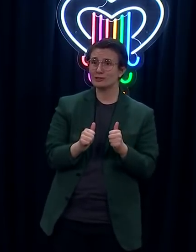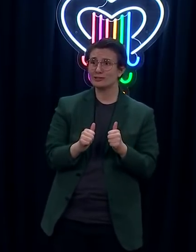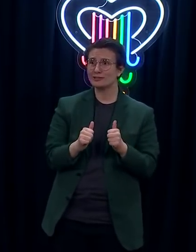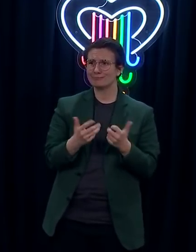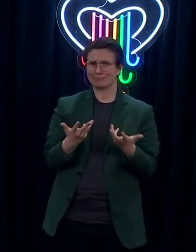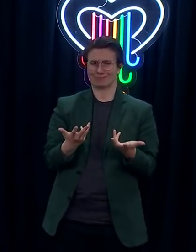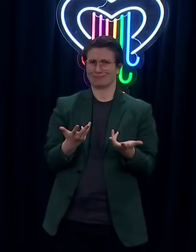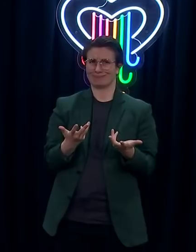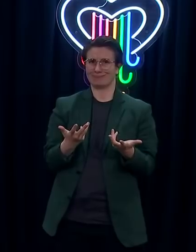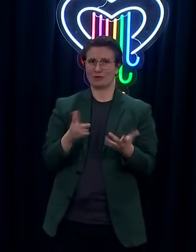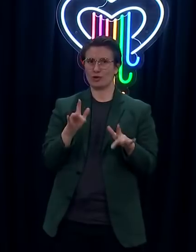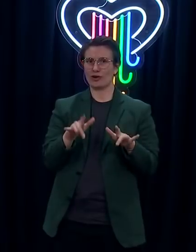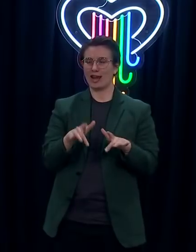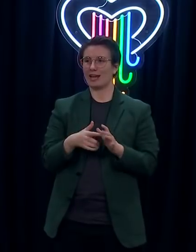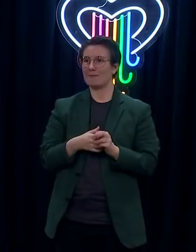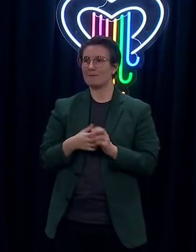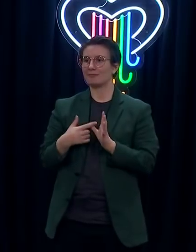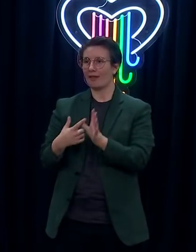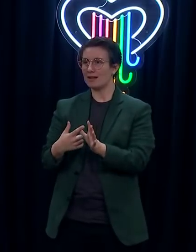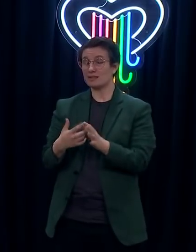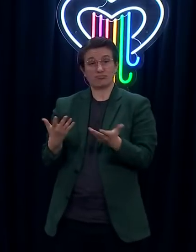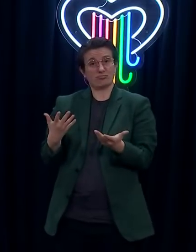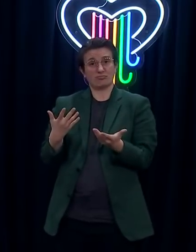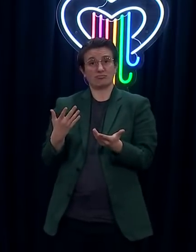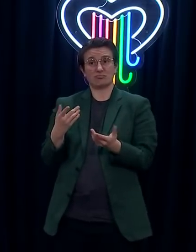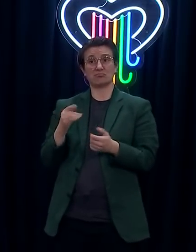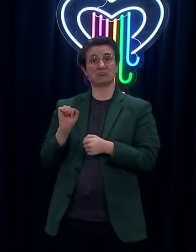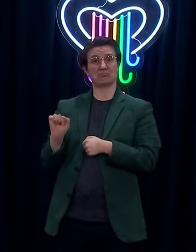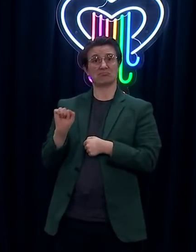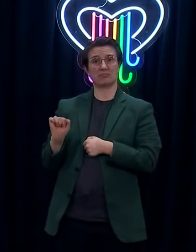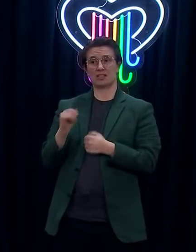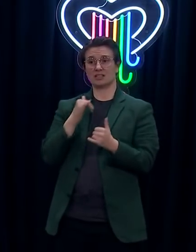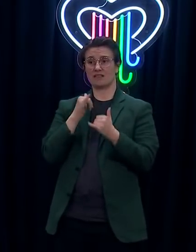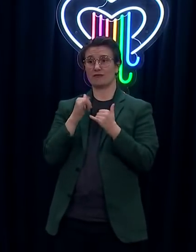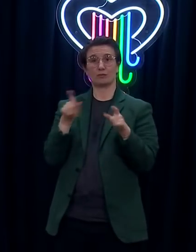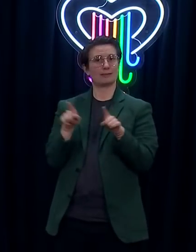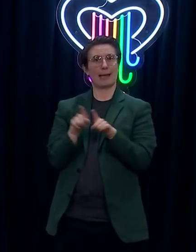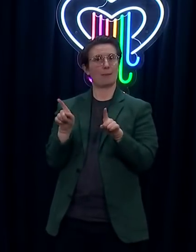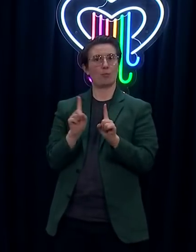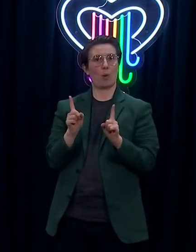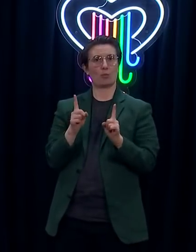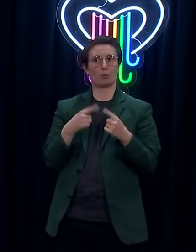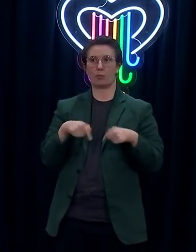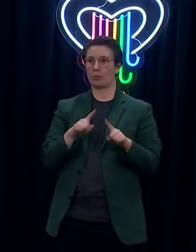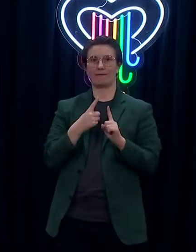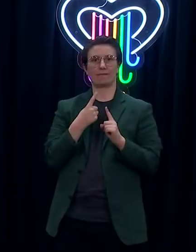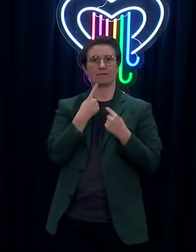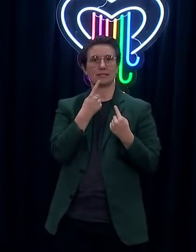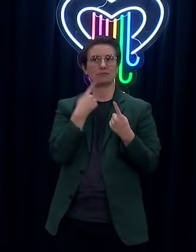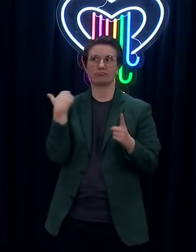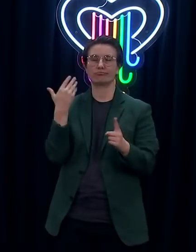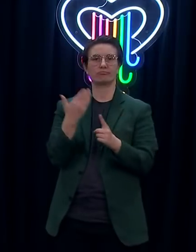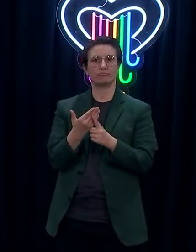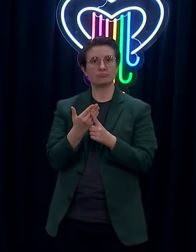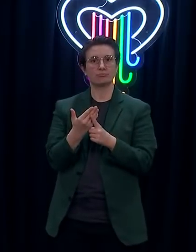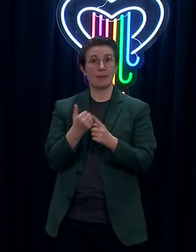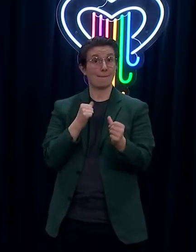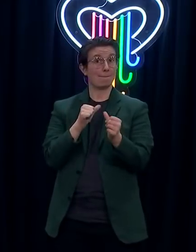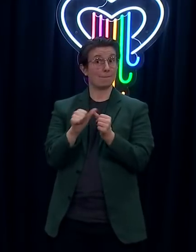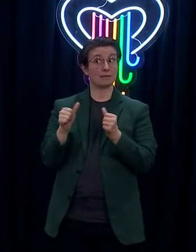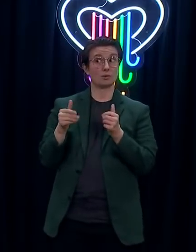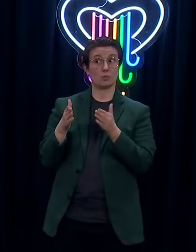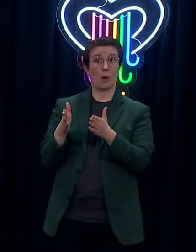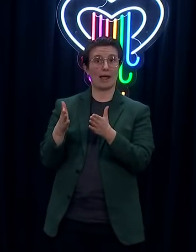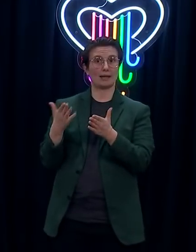inconsistent with what we've been saying all the way through which is the best thing we can do to try and avoid lockdowns in the future and those kinds of stay at home measures